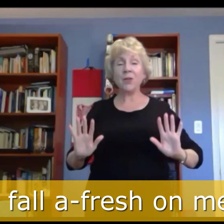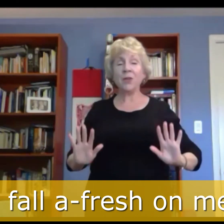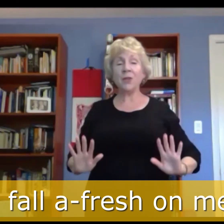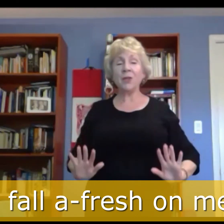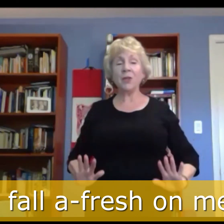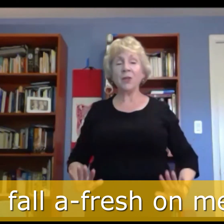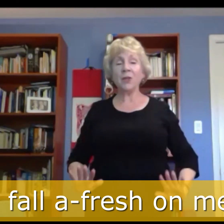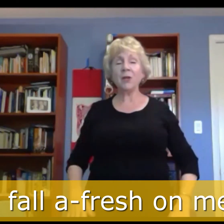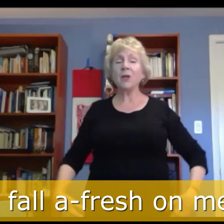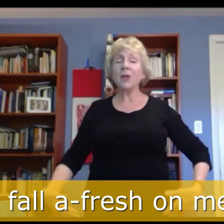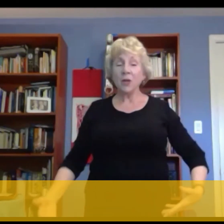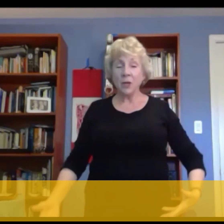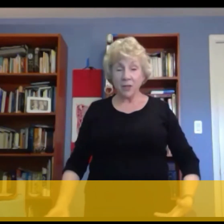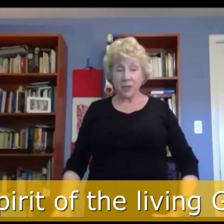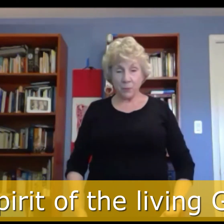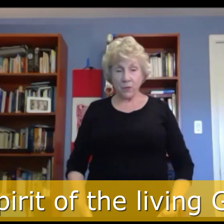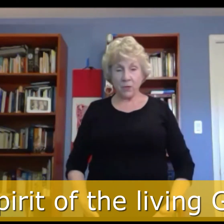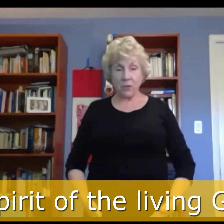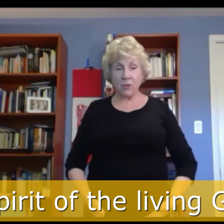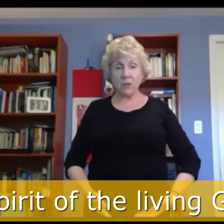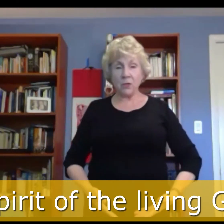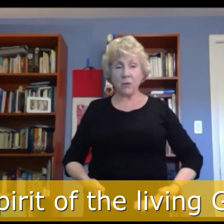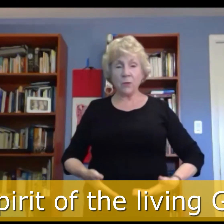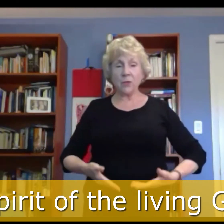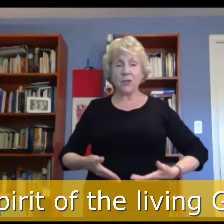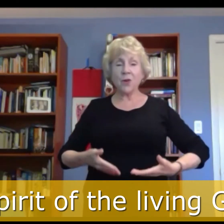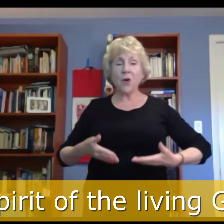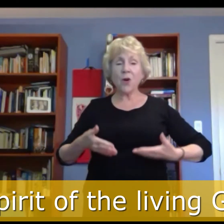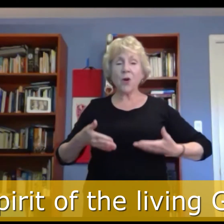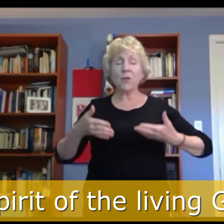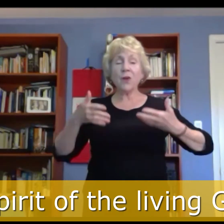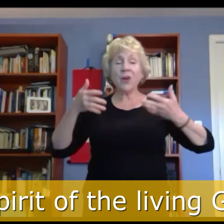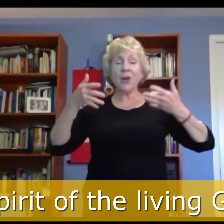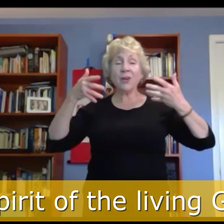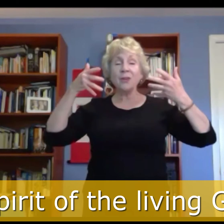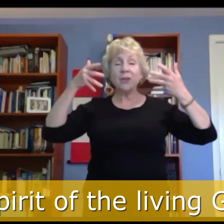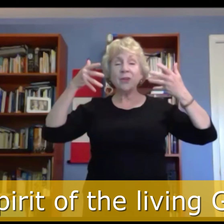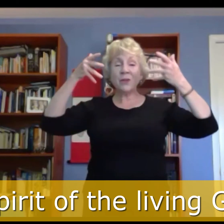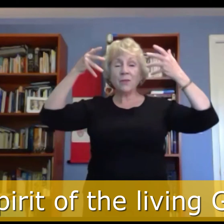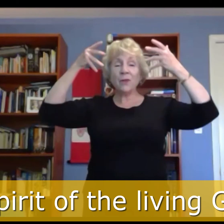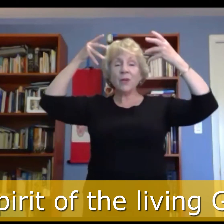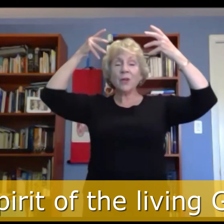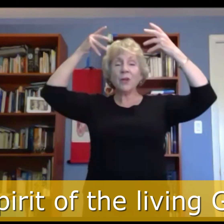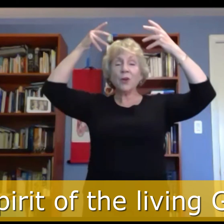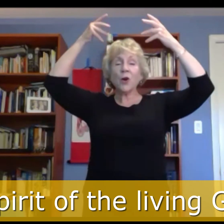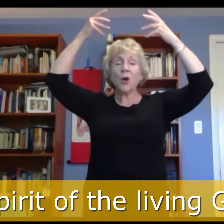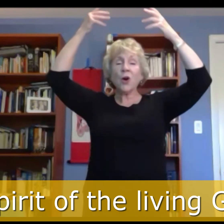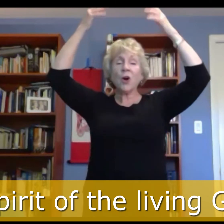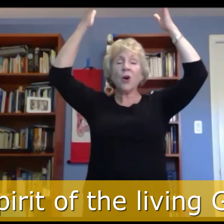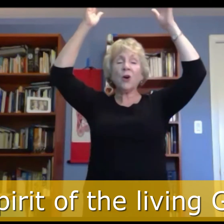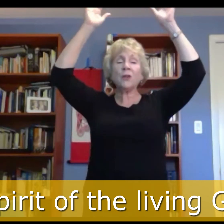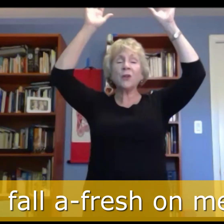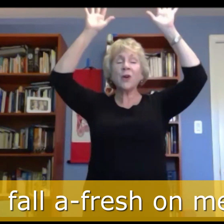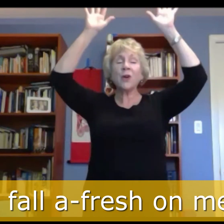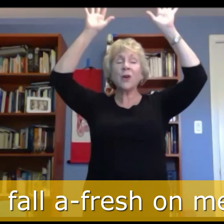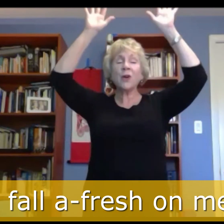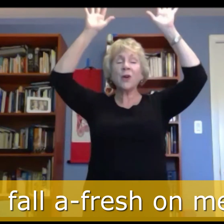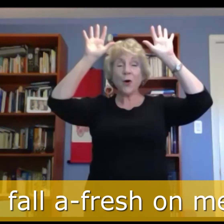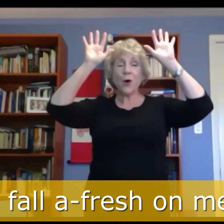Spirit of the living God, fall